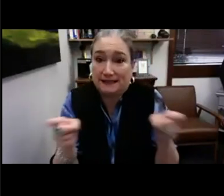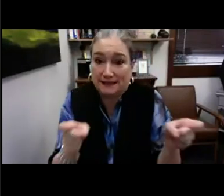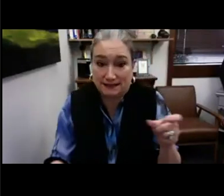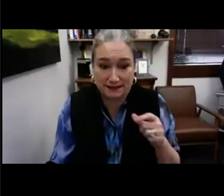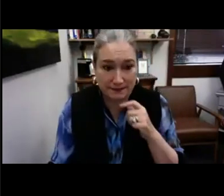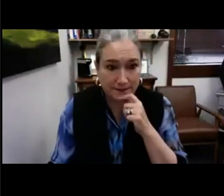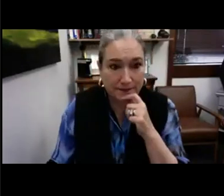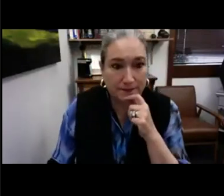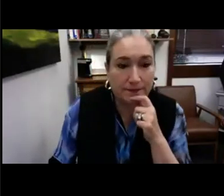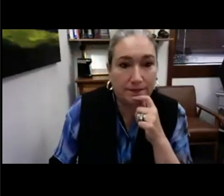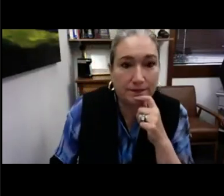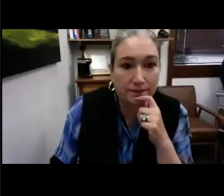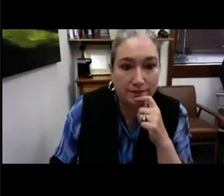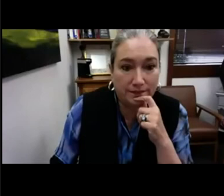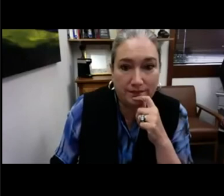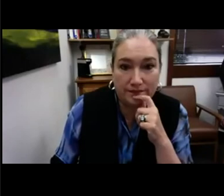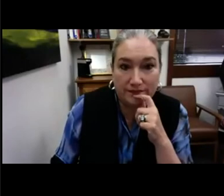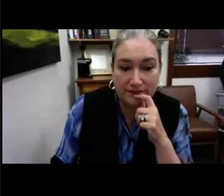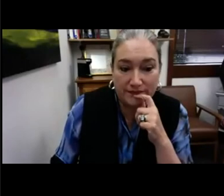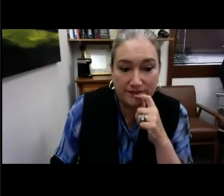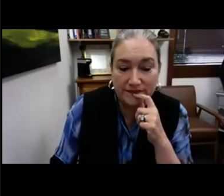So this is called hearing dominance.